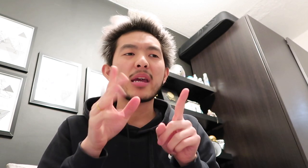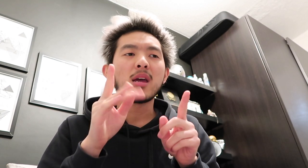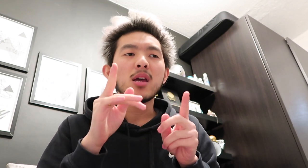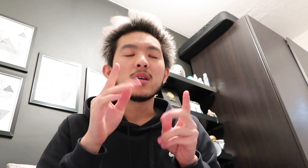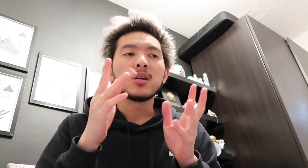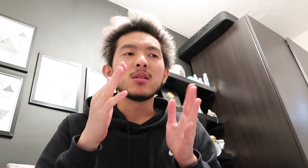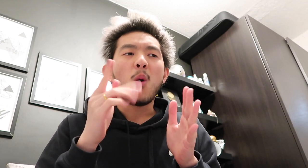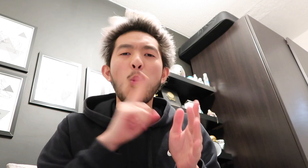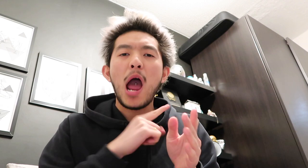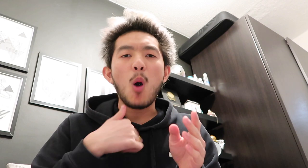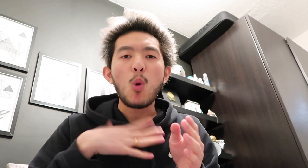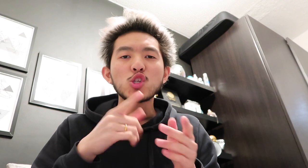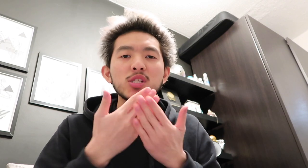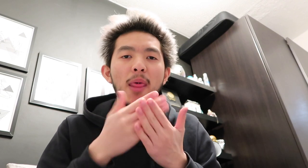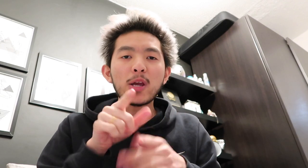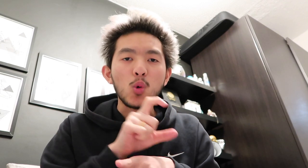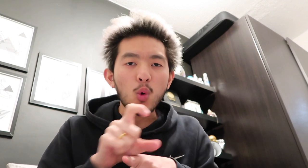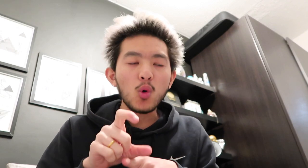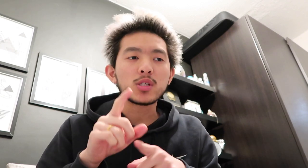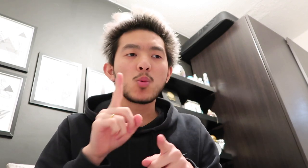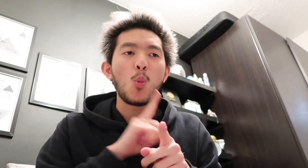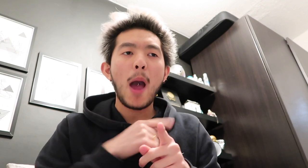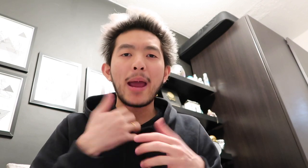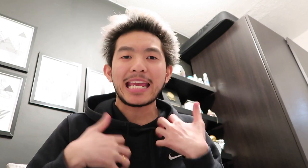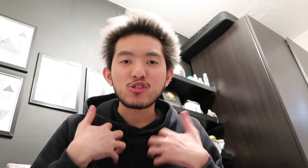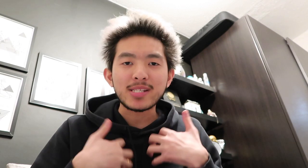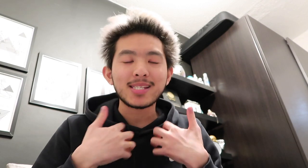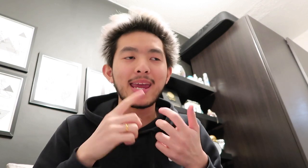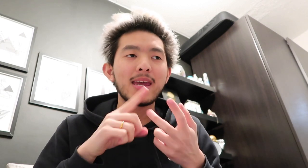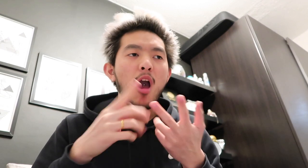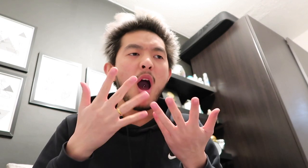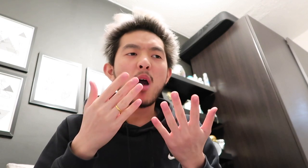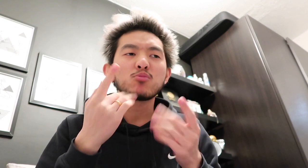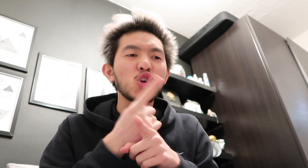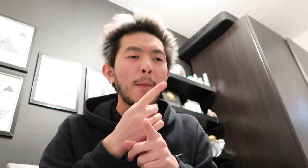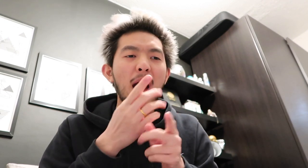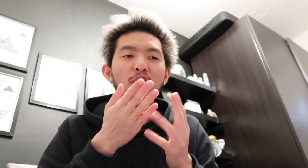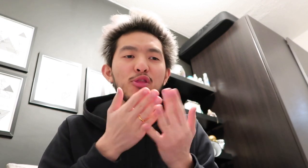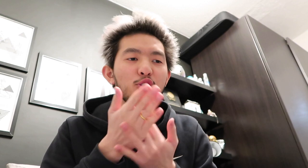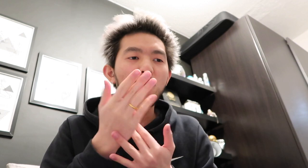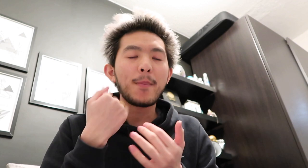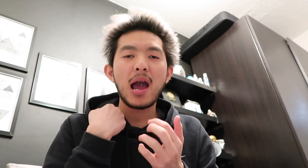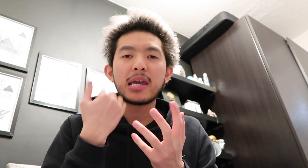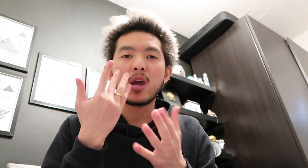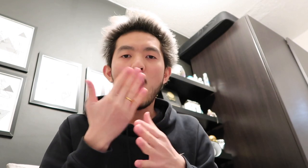what I want to share the course, what I'm interested to see, talk about through my work.